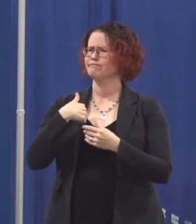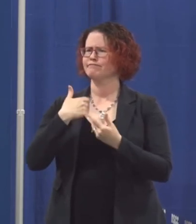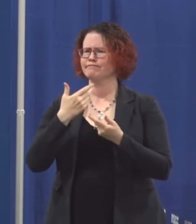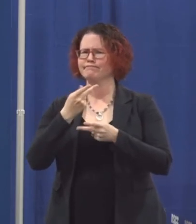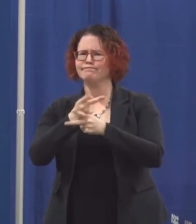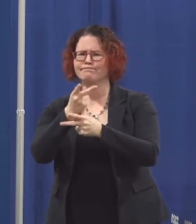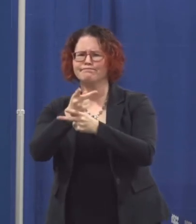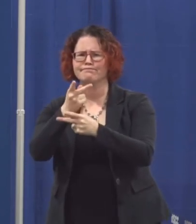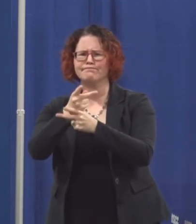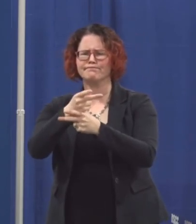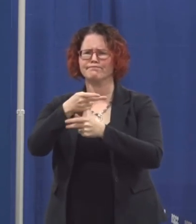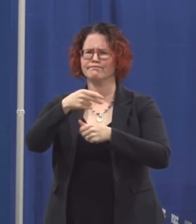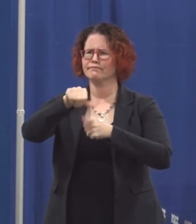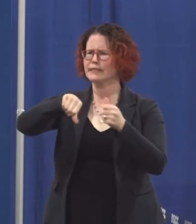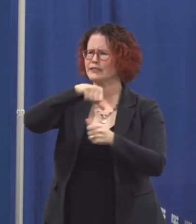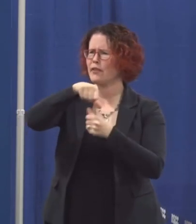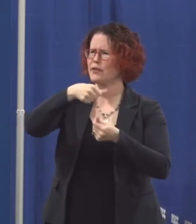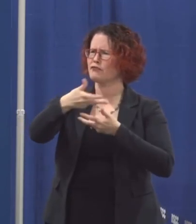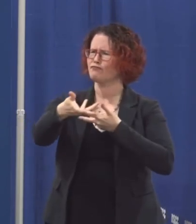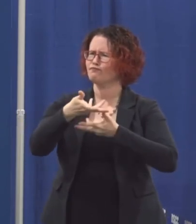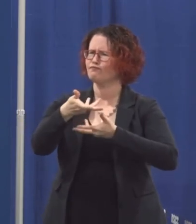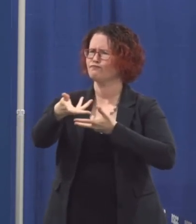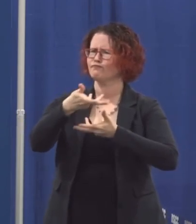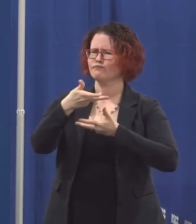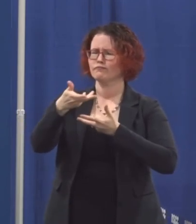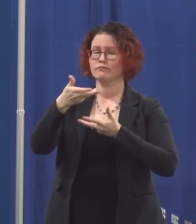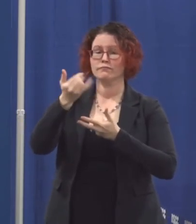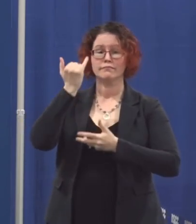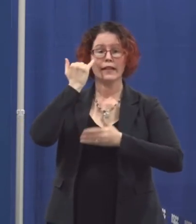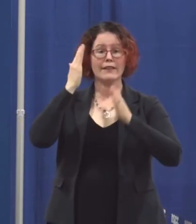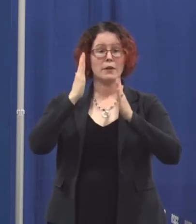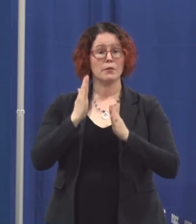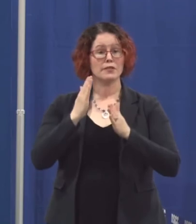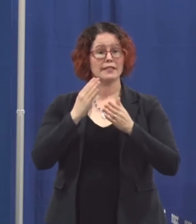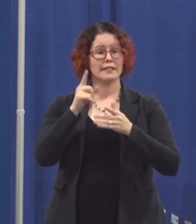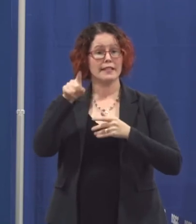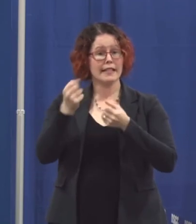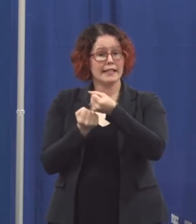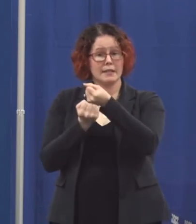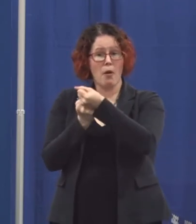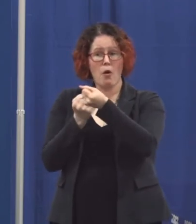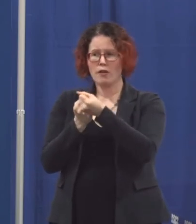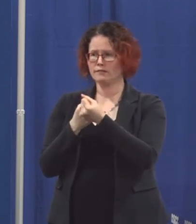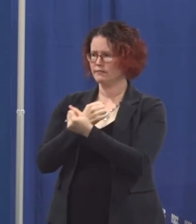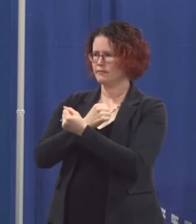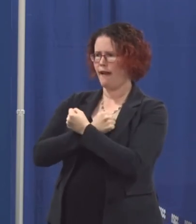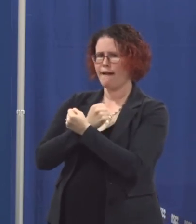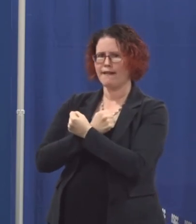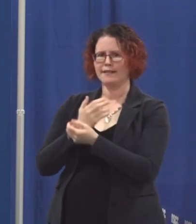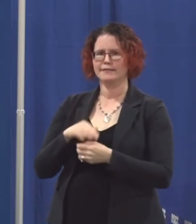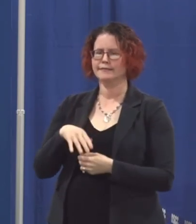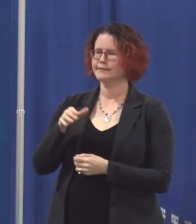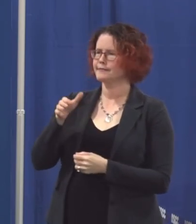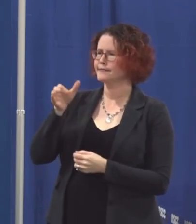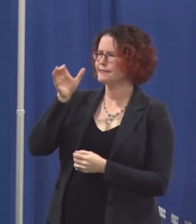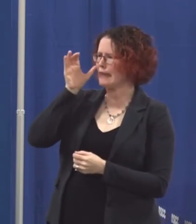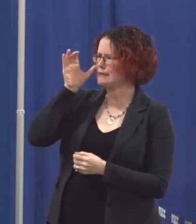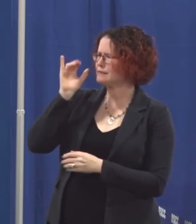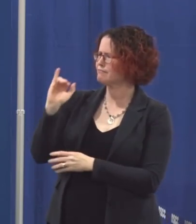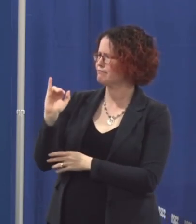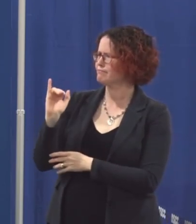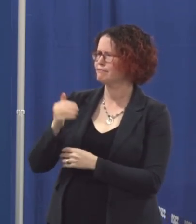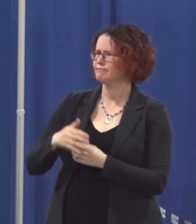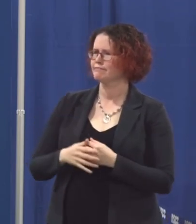compassionate let someone lean on you for strength give them a hug or a sympathetic ear or just